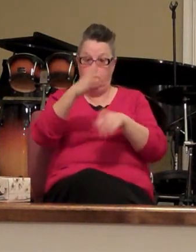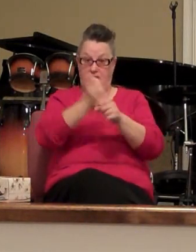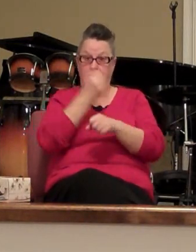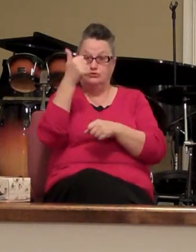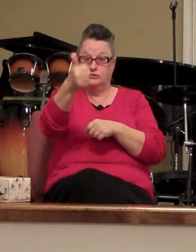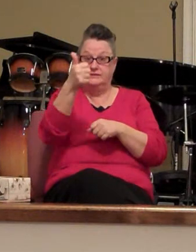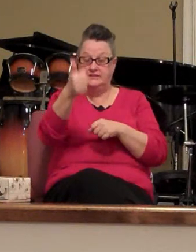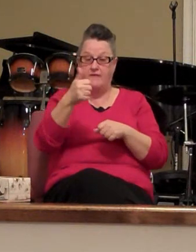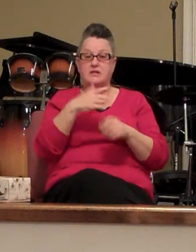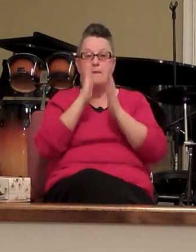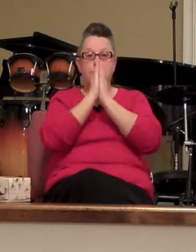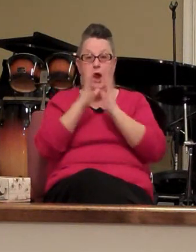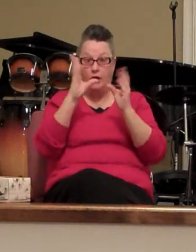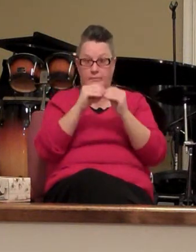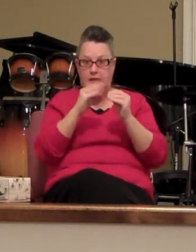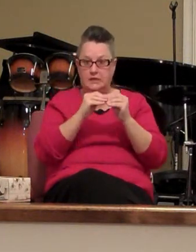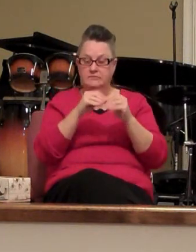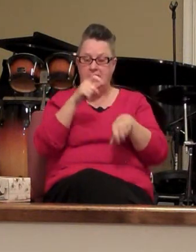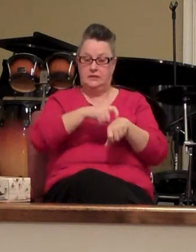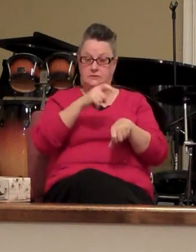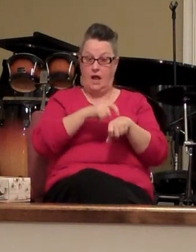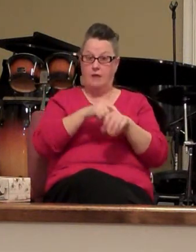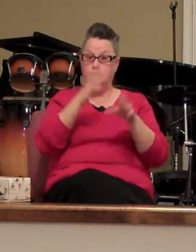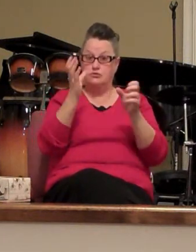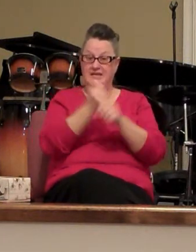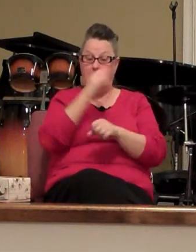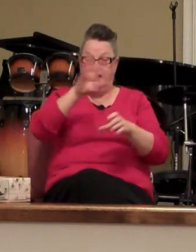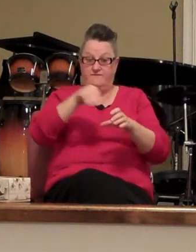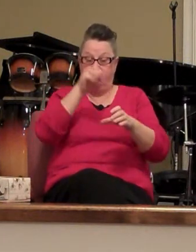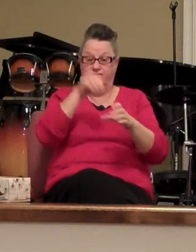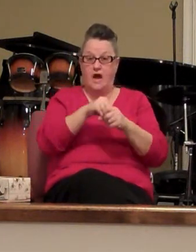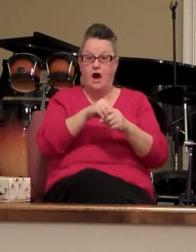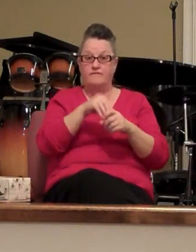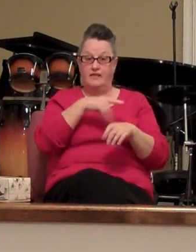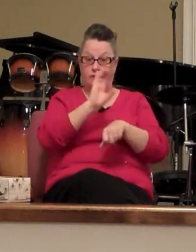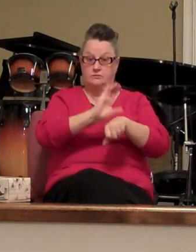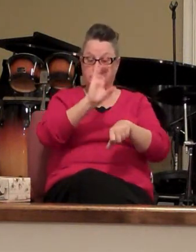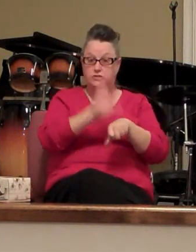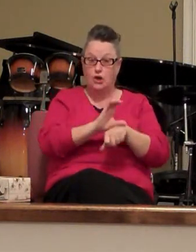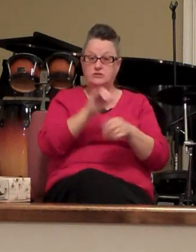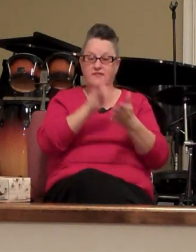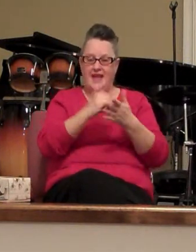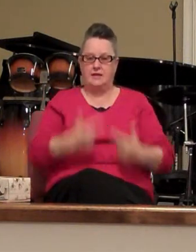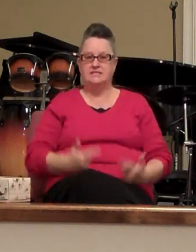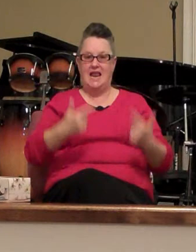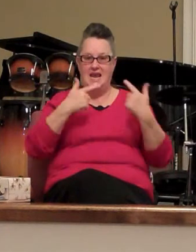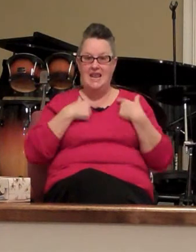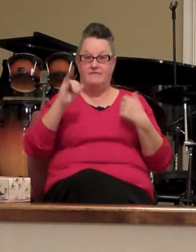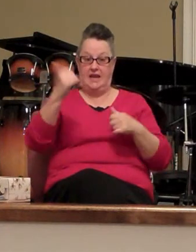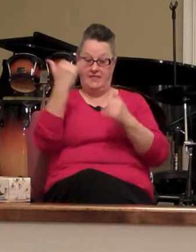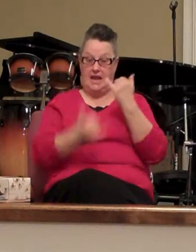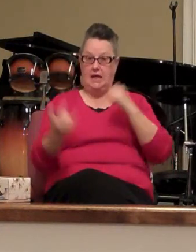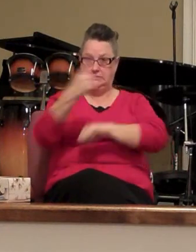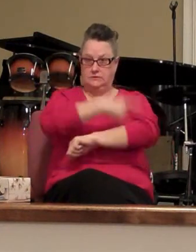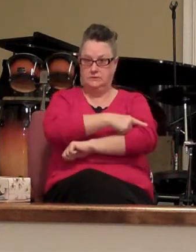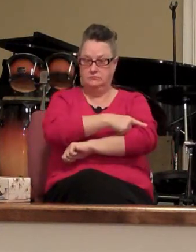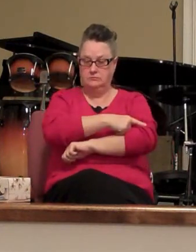at prayer meeting it's time that we get involved into the church that is living in the last days with